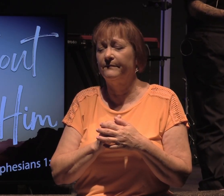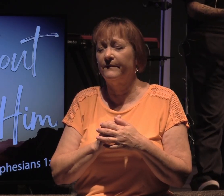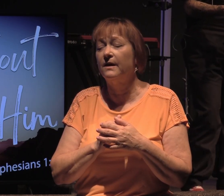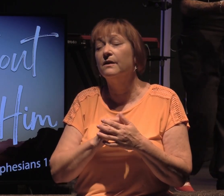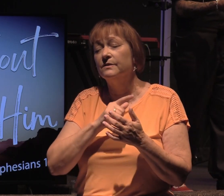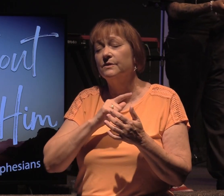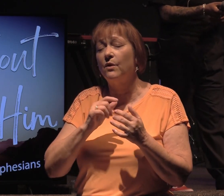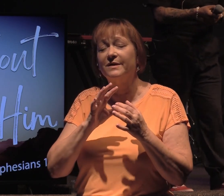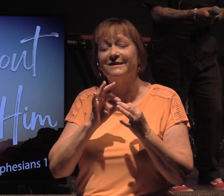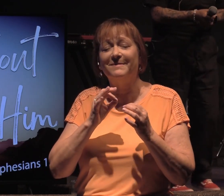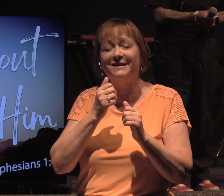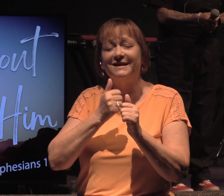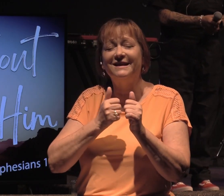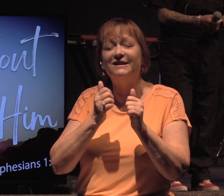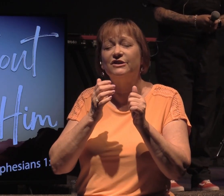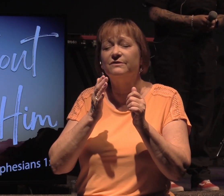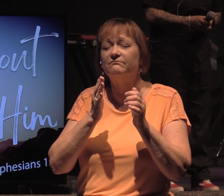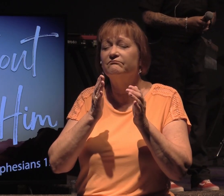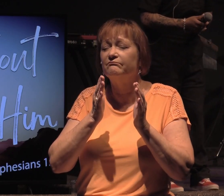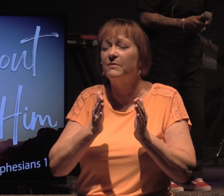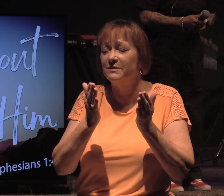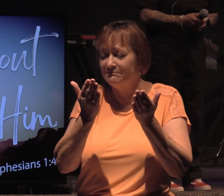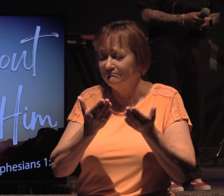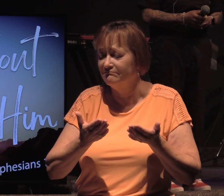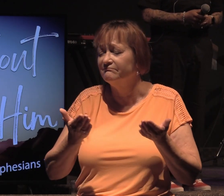so Lord speak to each and every single one of us.